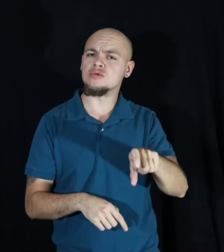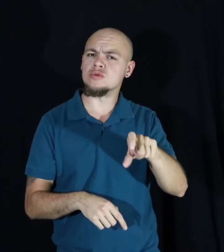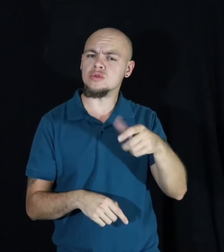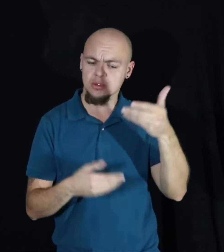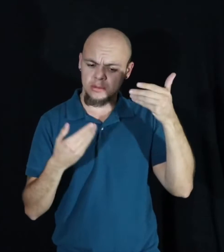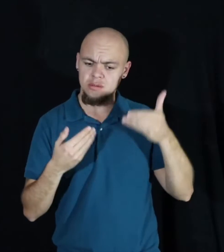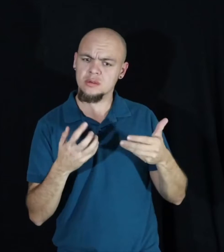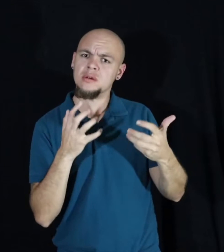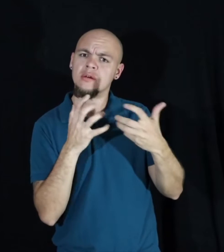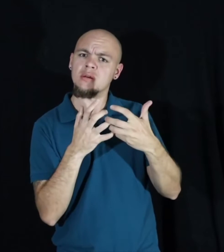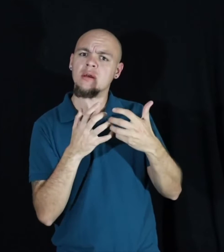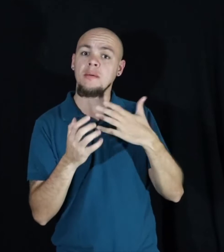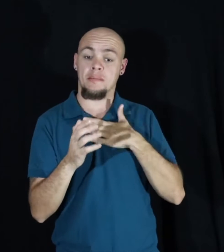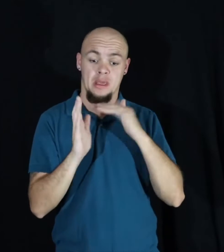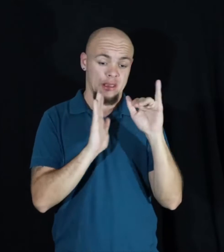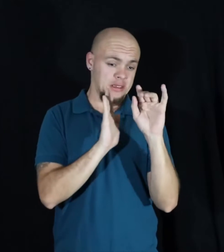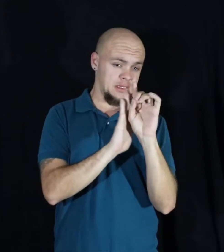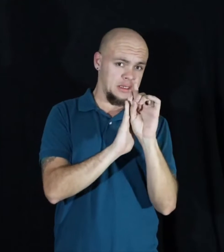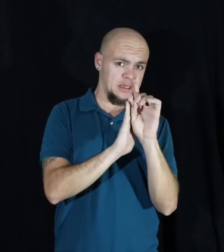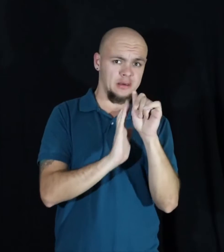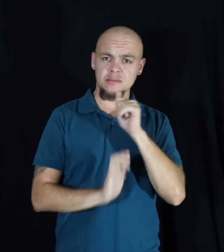identity is really me.